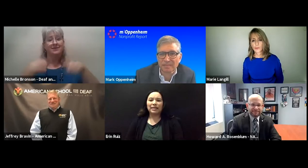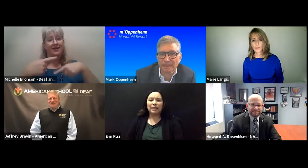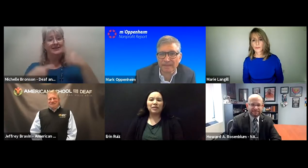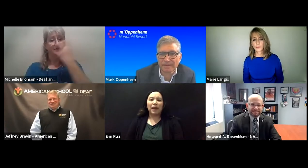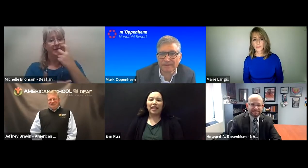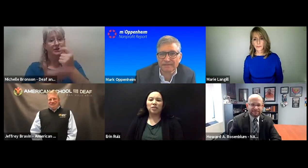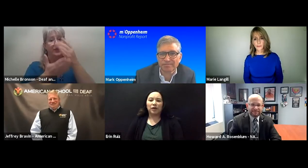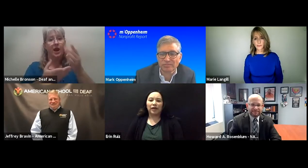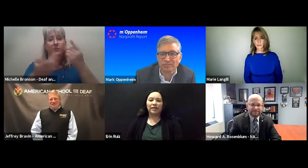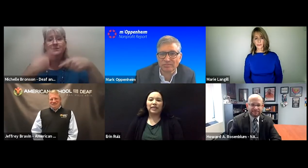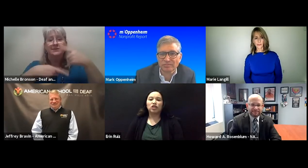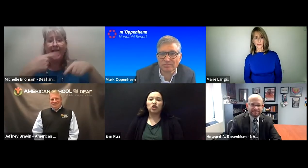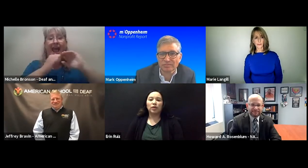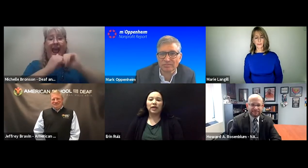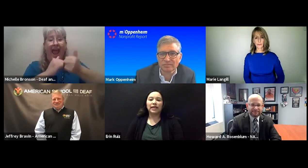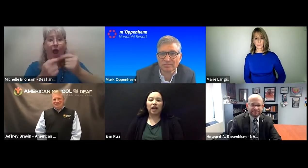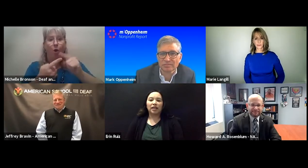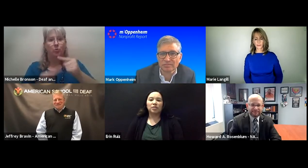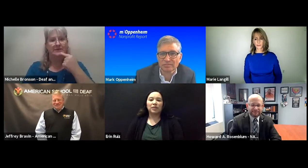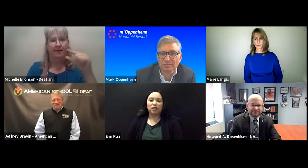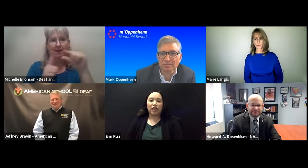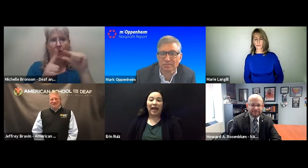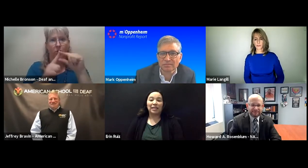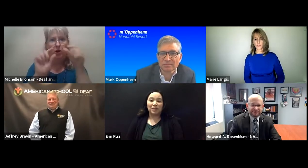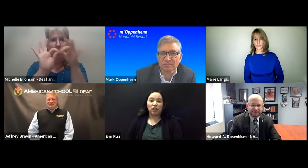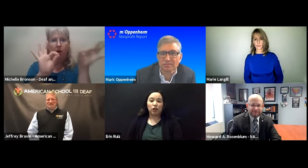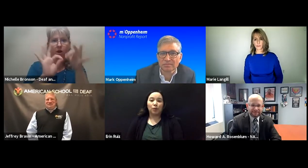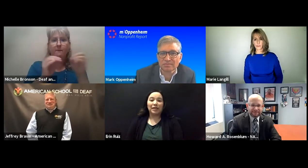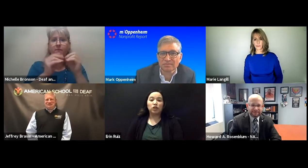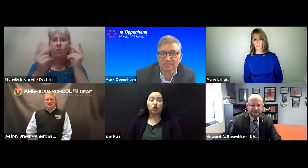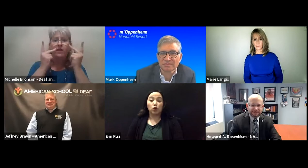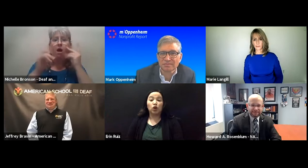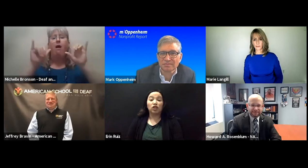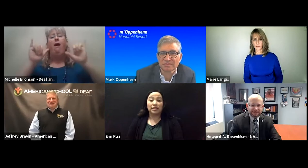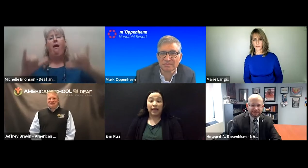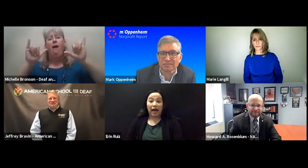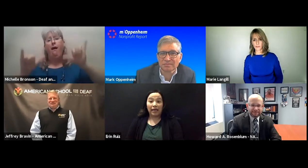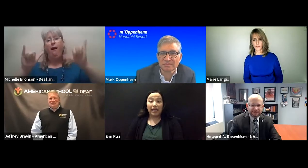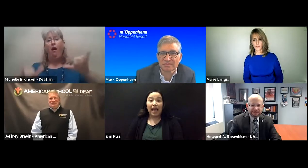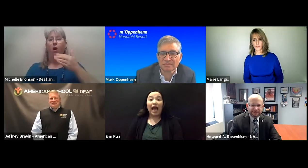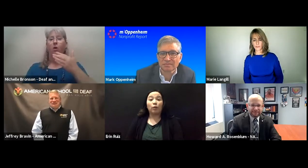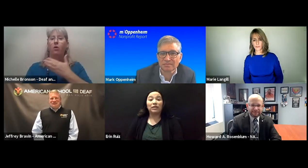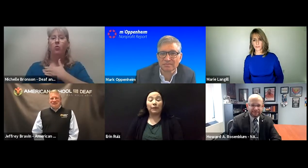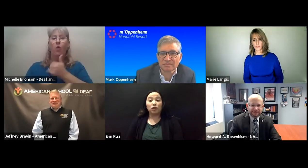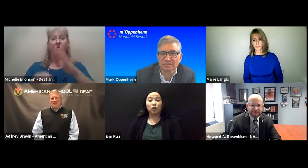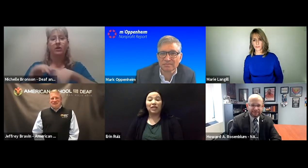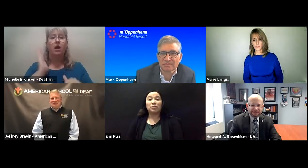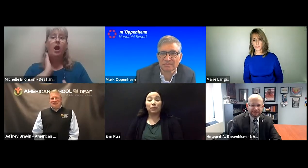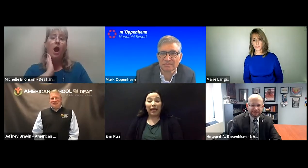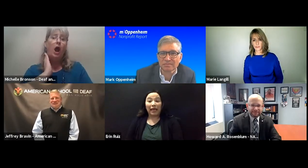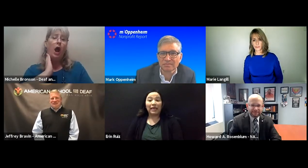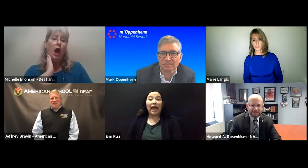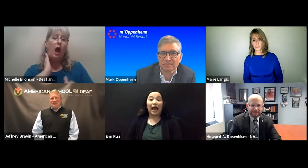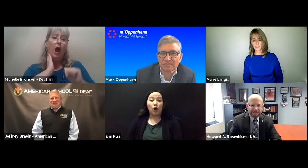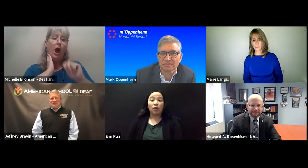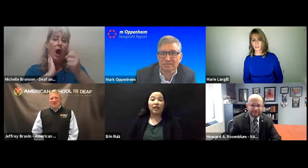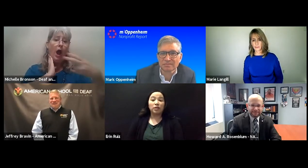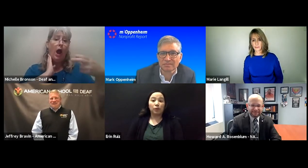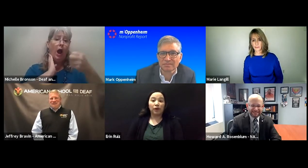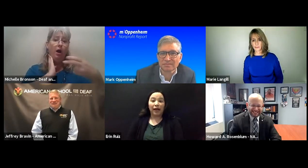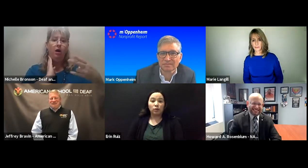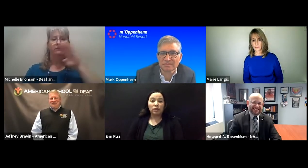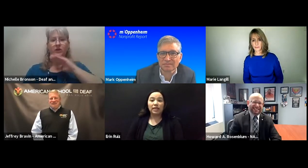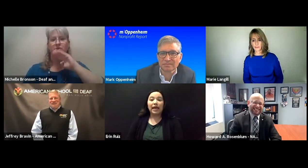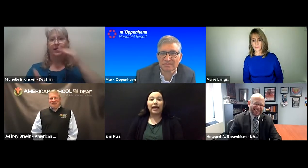That's the same as my experience. As soon as I had a speech therapist who could sign and was able to explain how